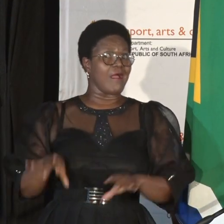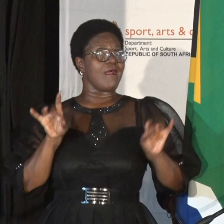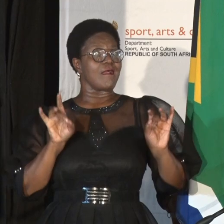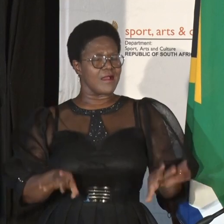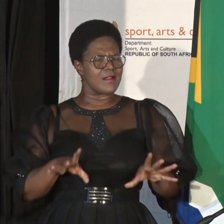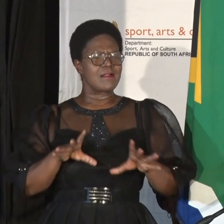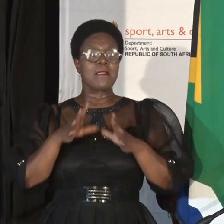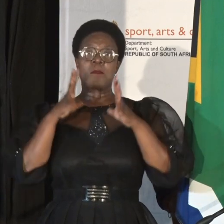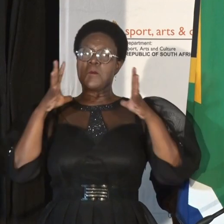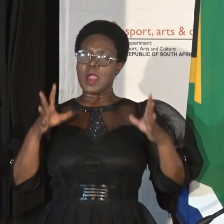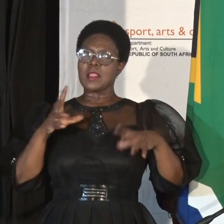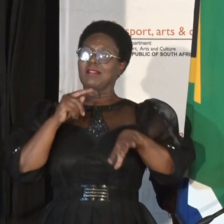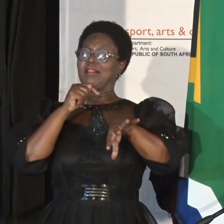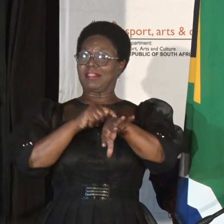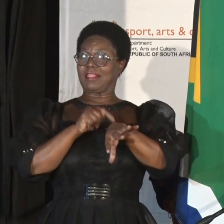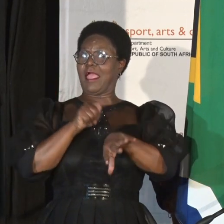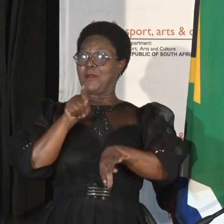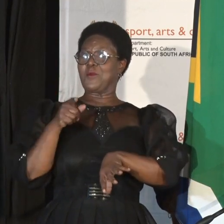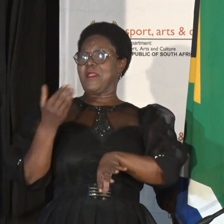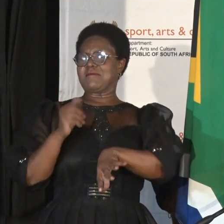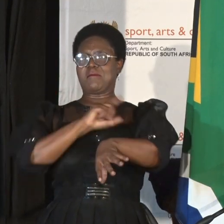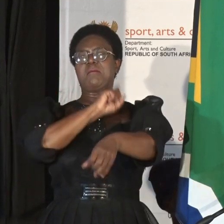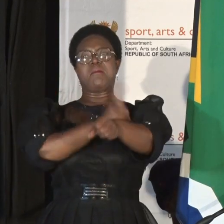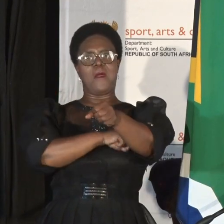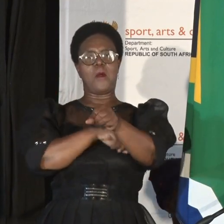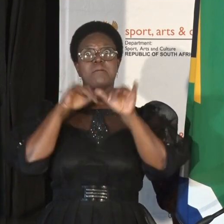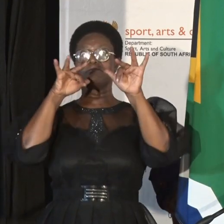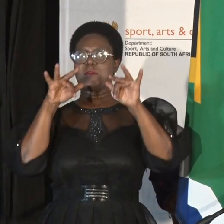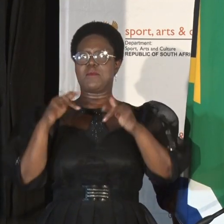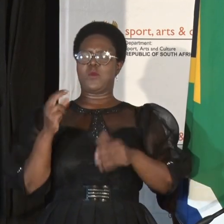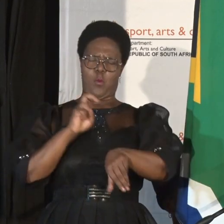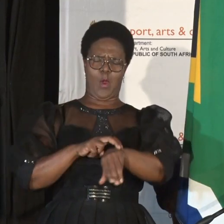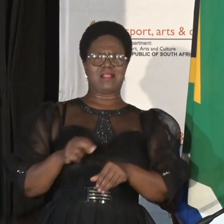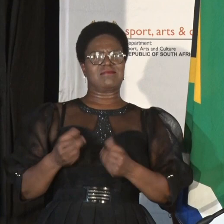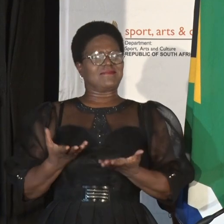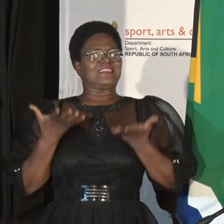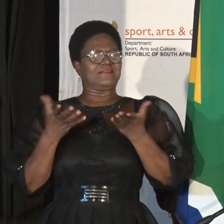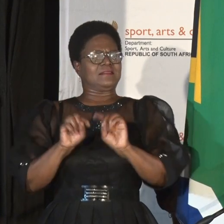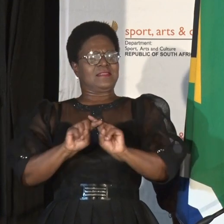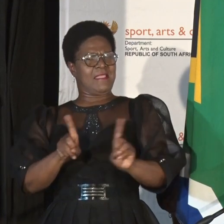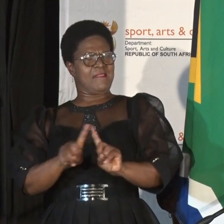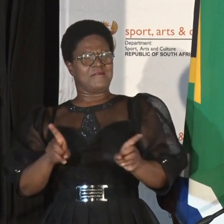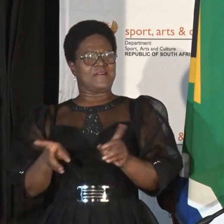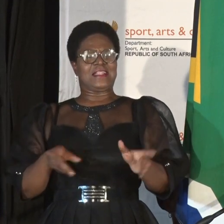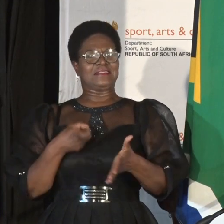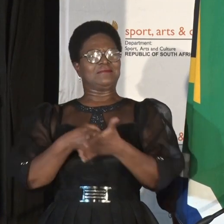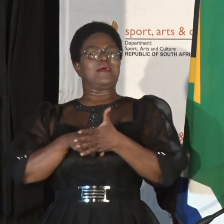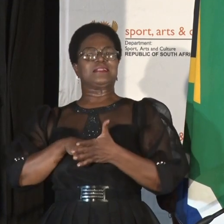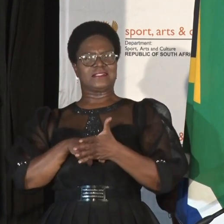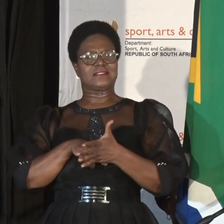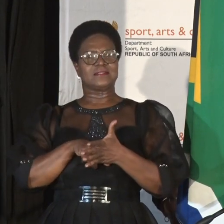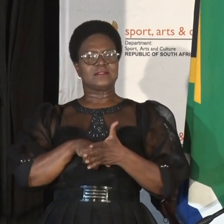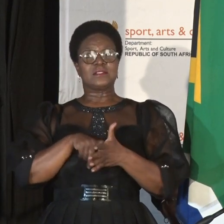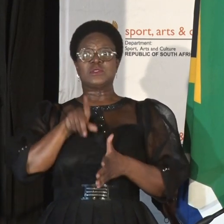is when we are in power when people demand new services of various demands. This